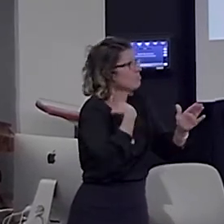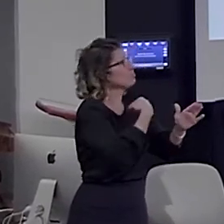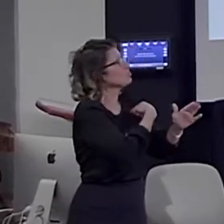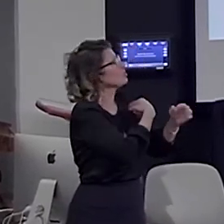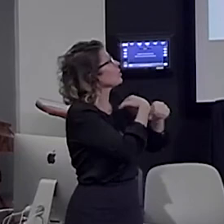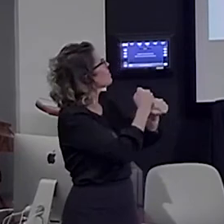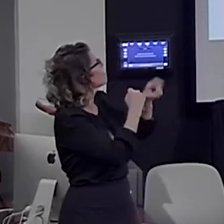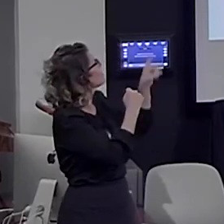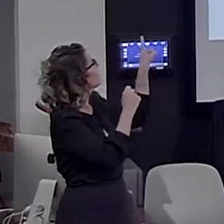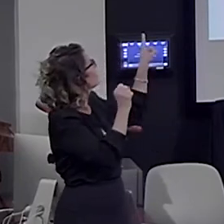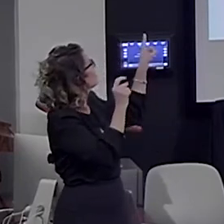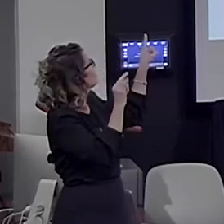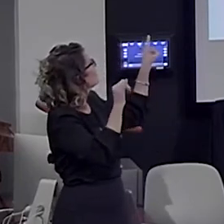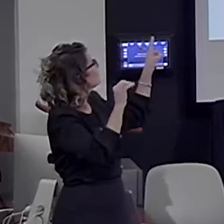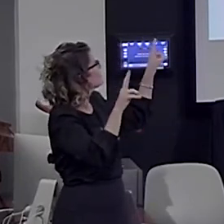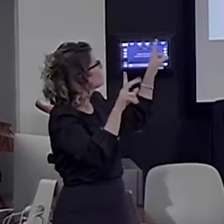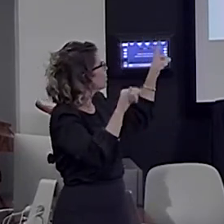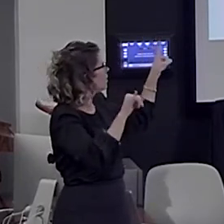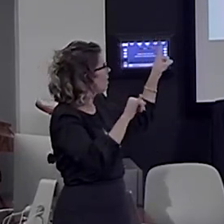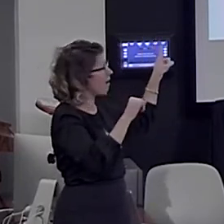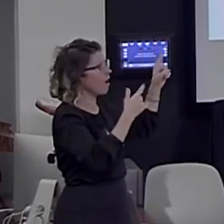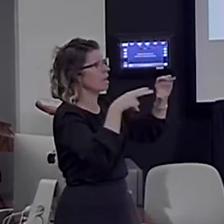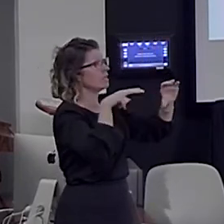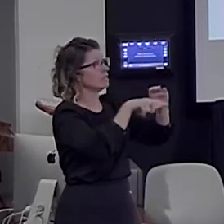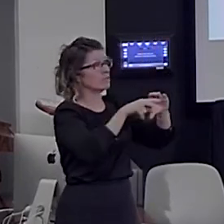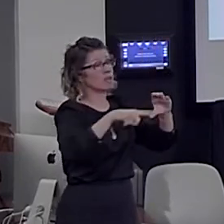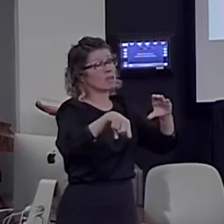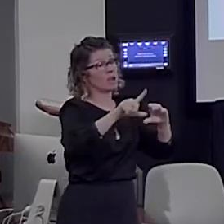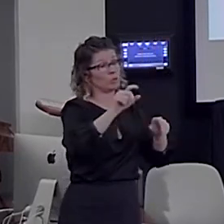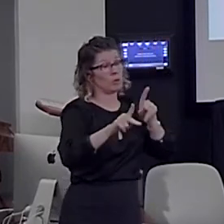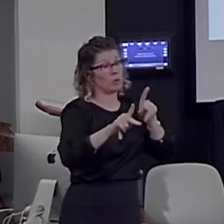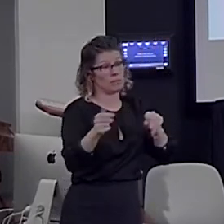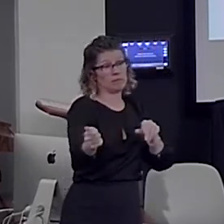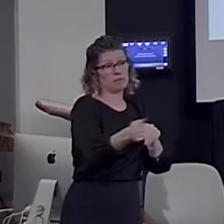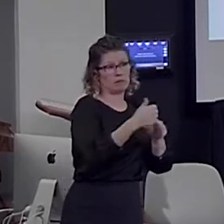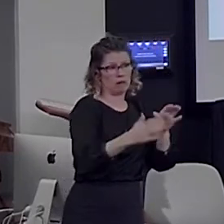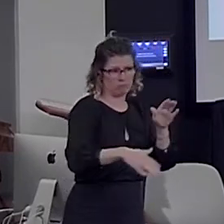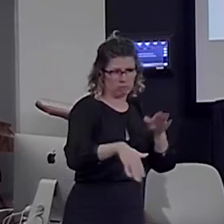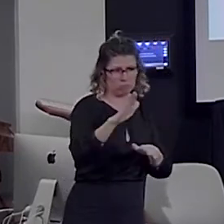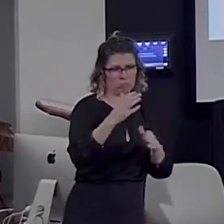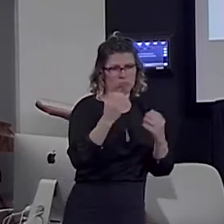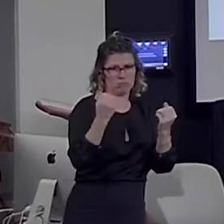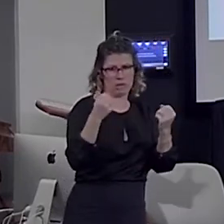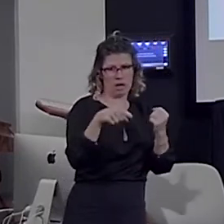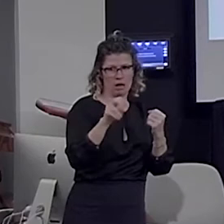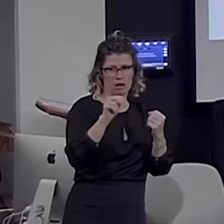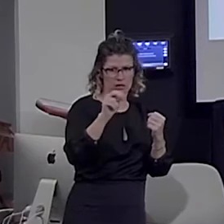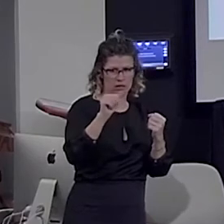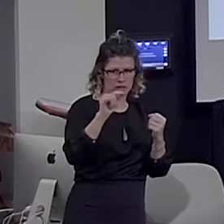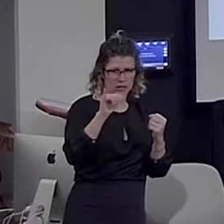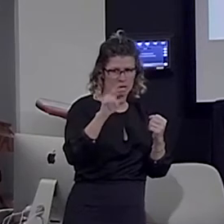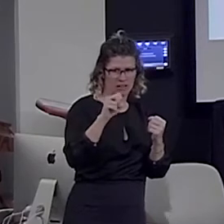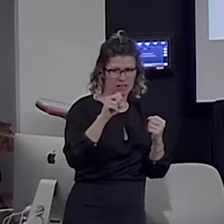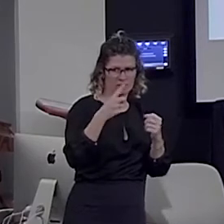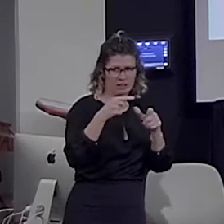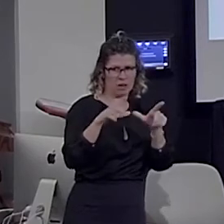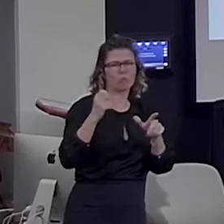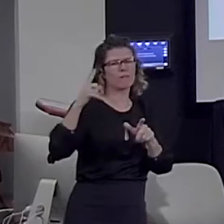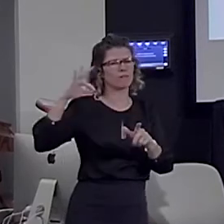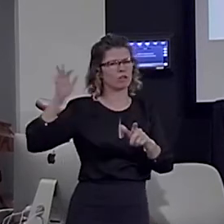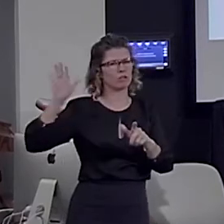scanned 20 adults that were native sign language speakers of French sign language.